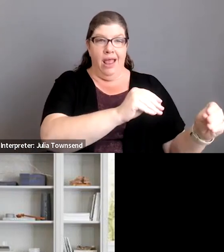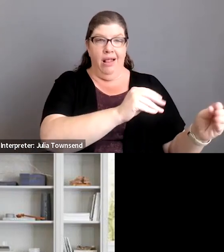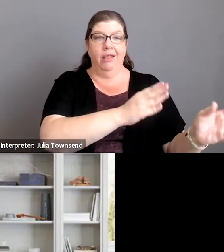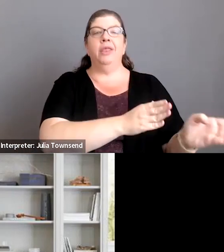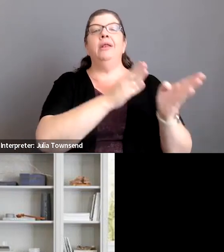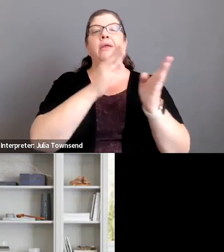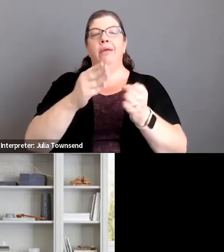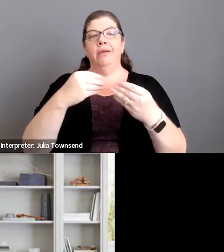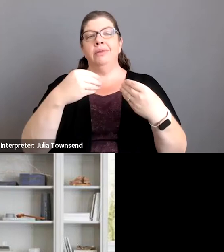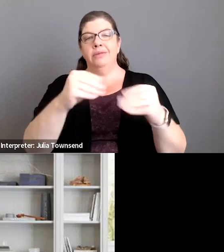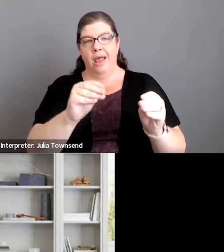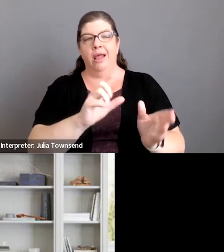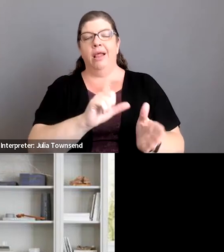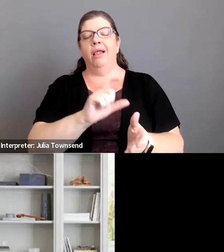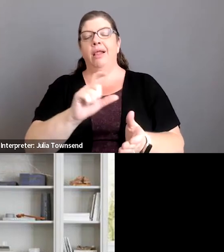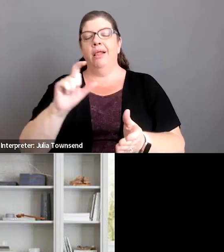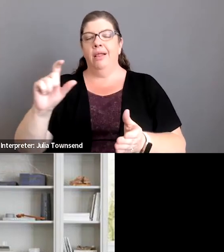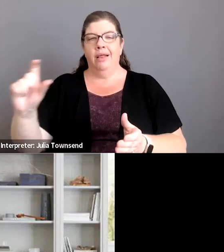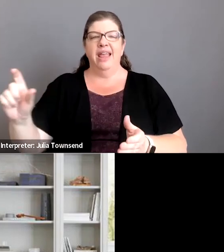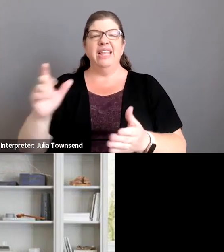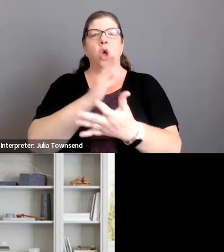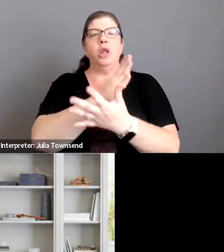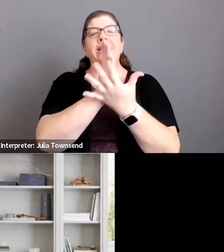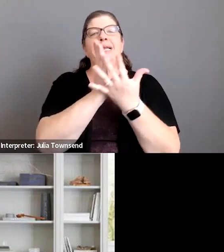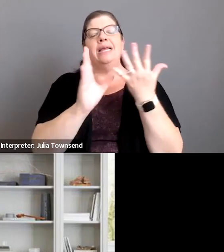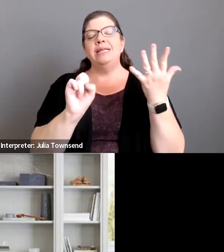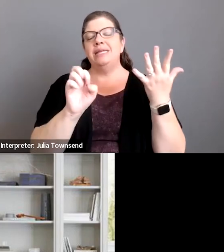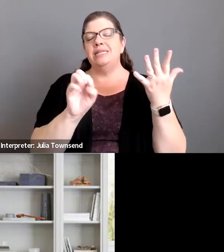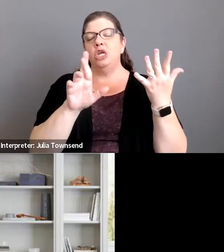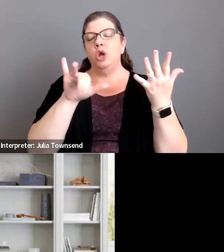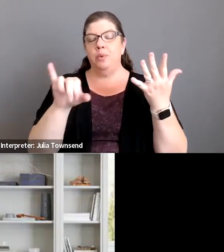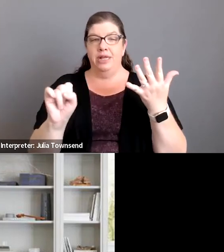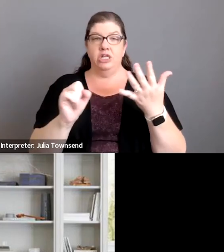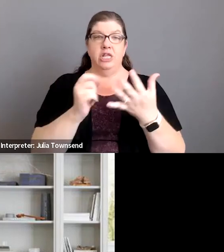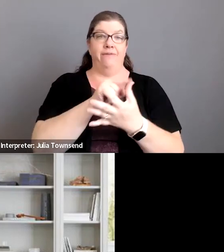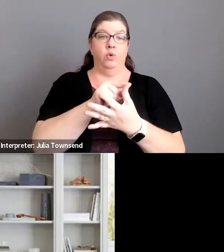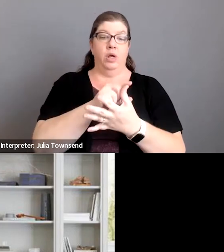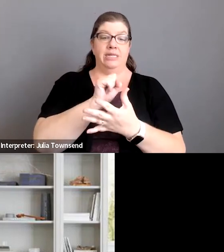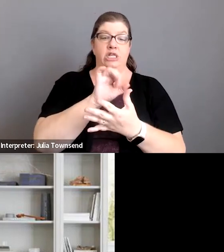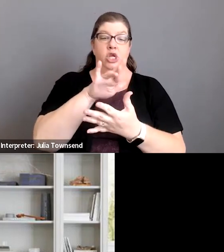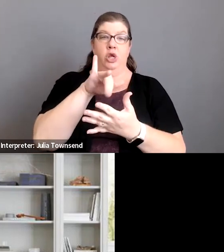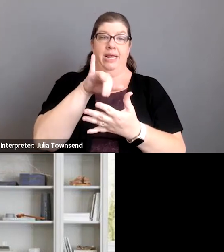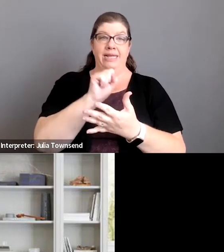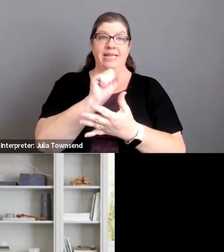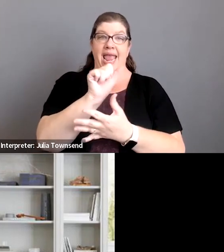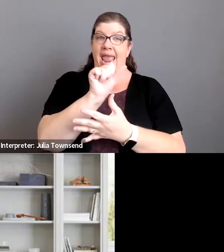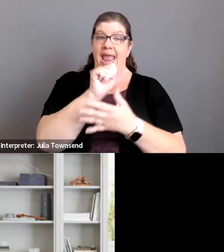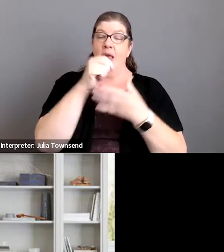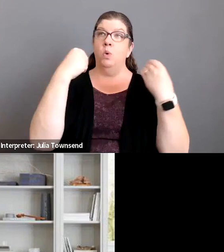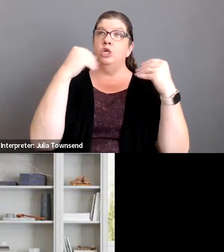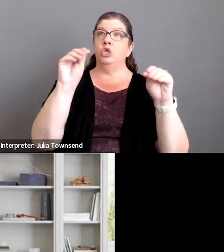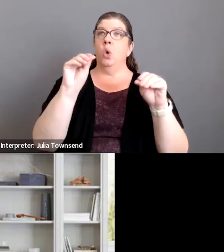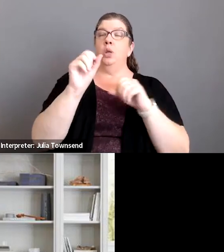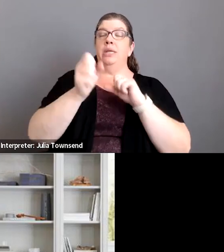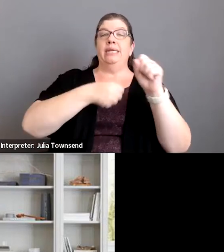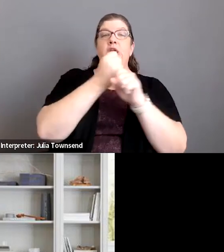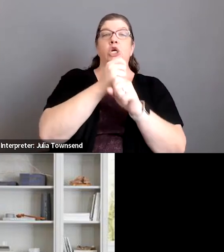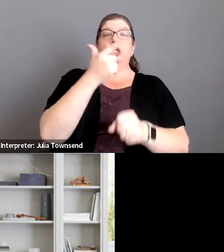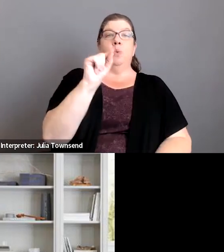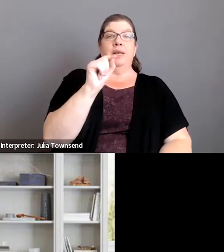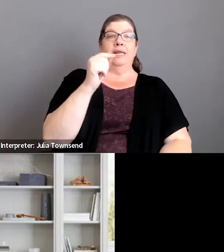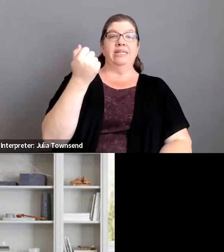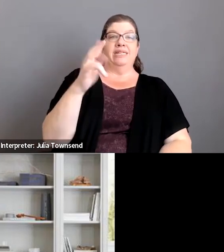or what we are they're really called as a series so that first one series a we sold in 2017